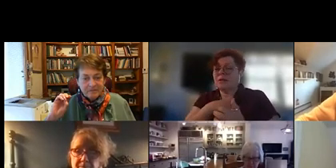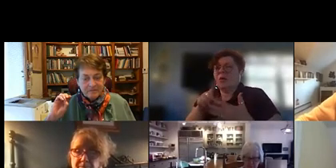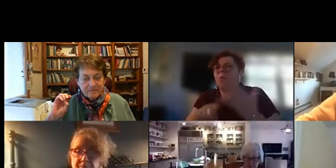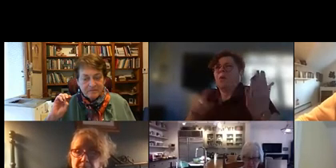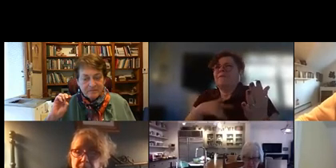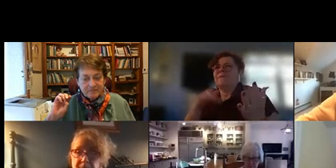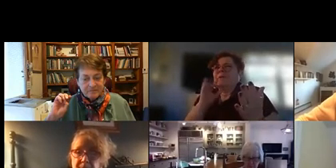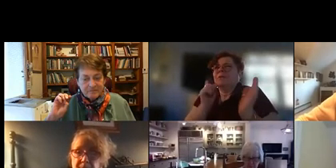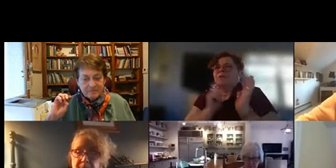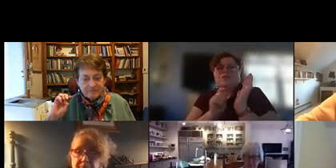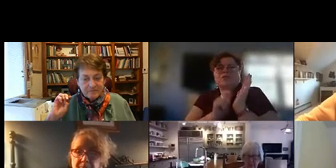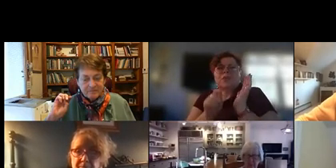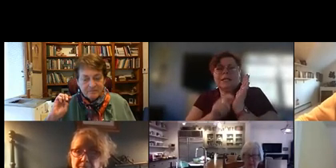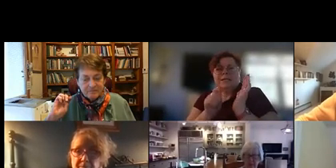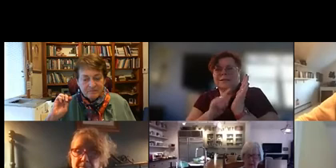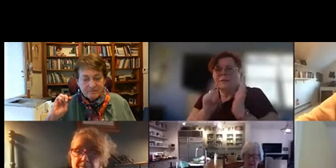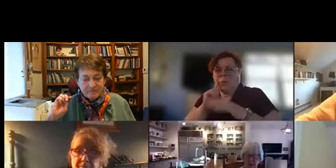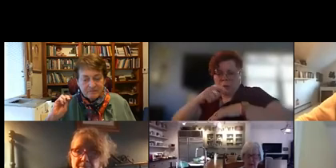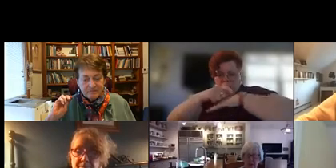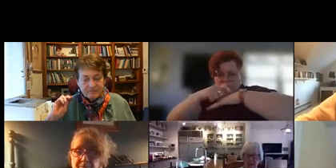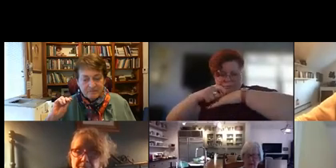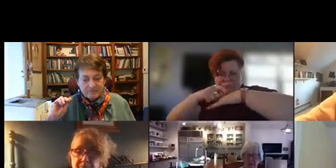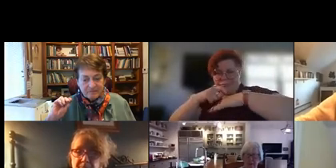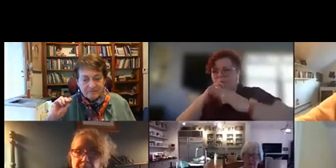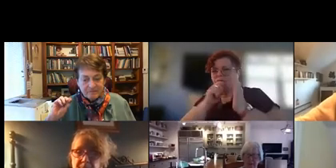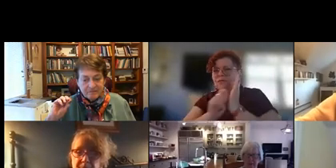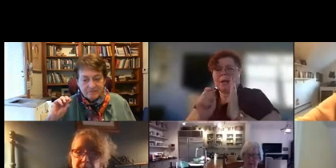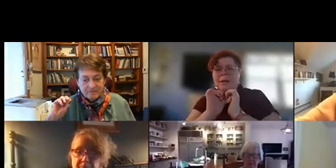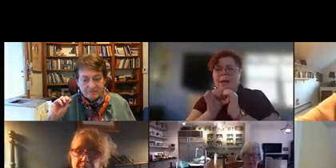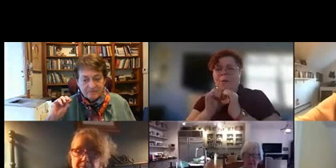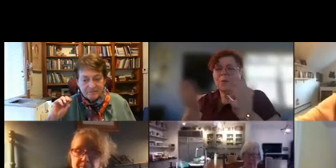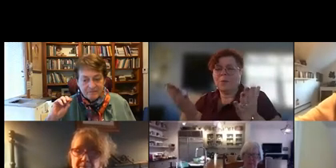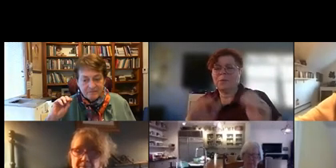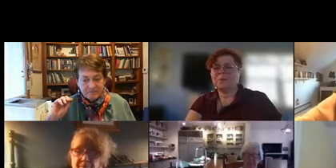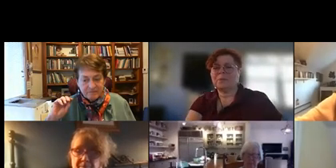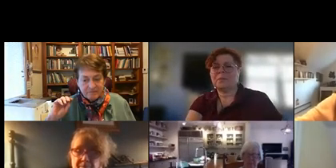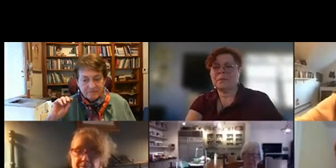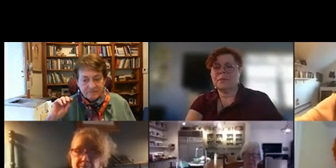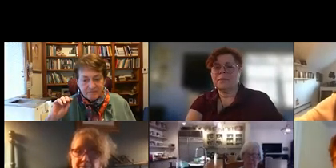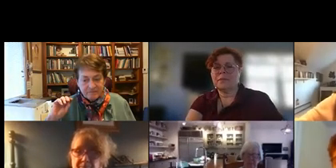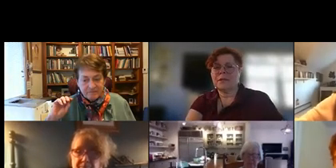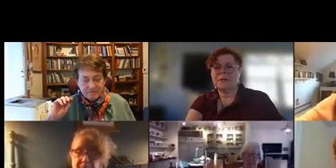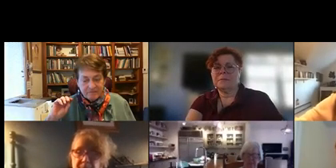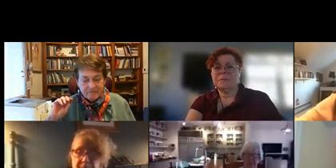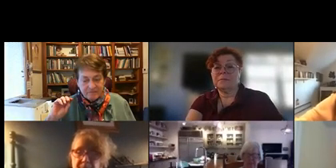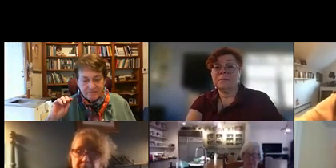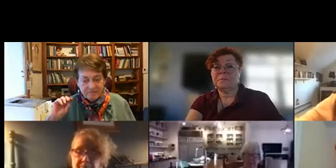these from scratch uh allison jenny